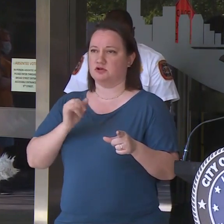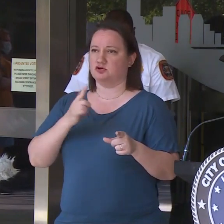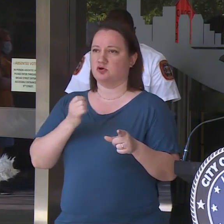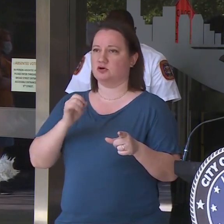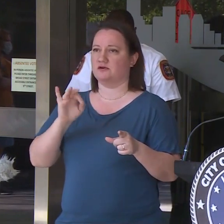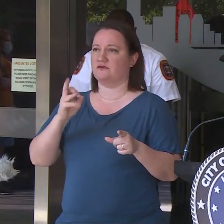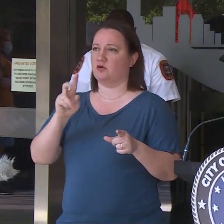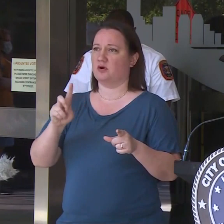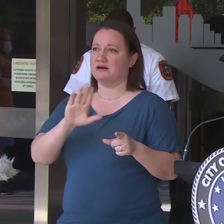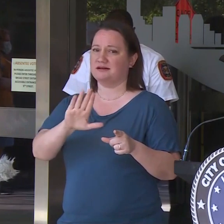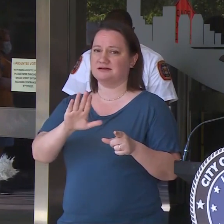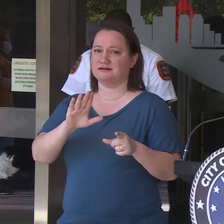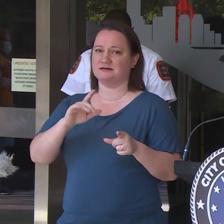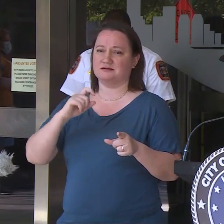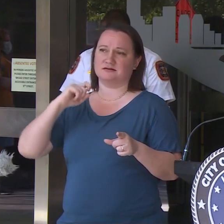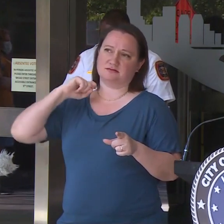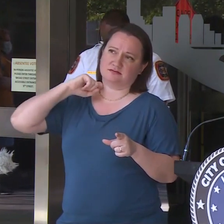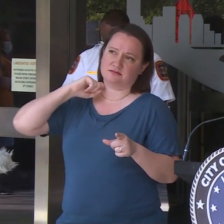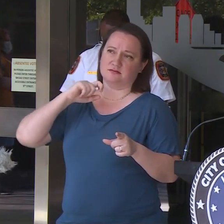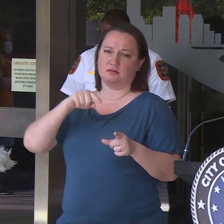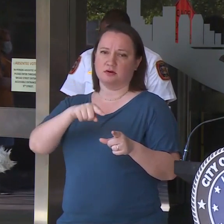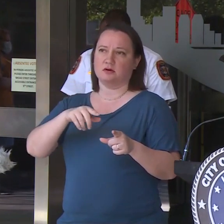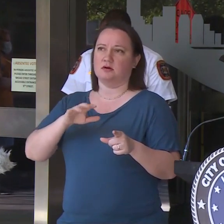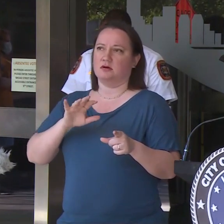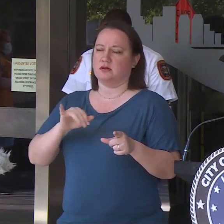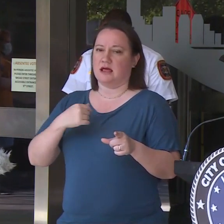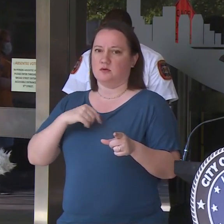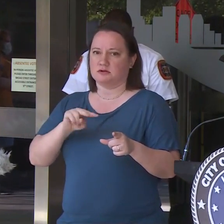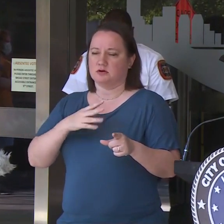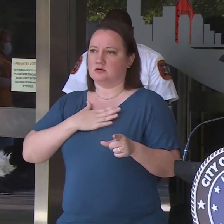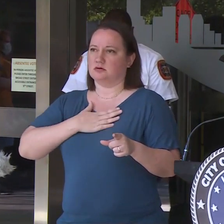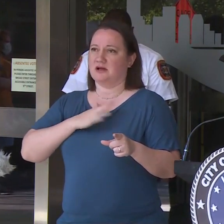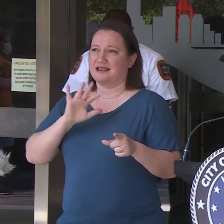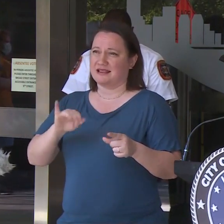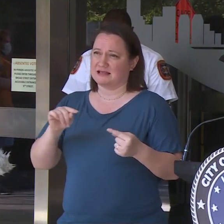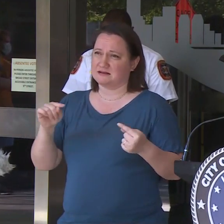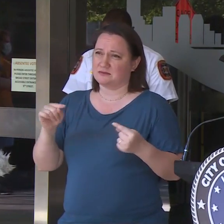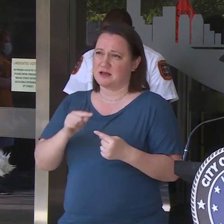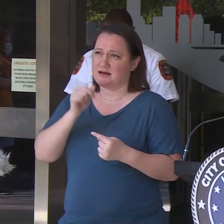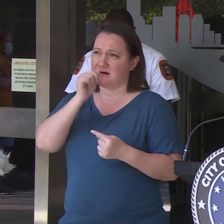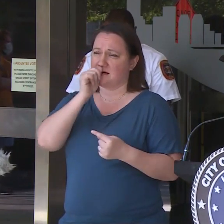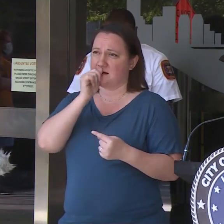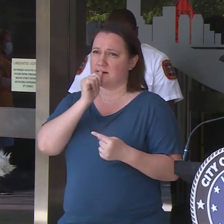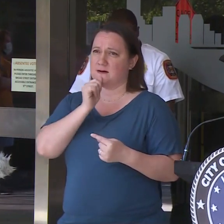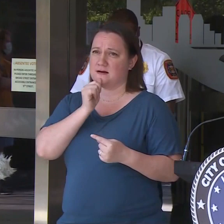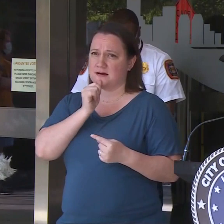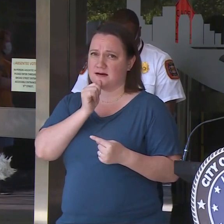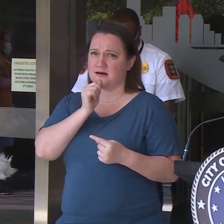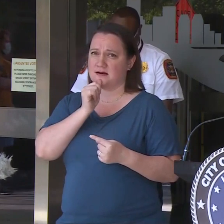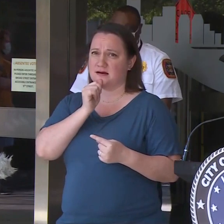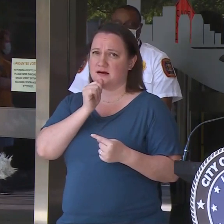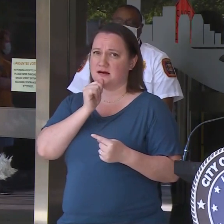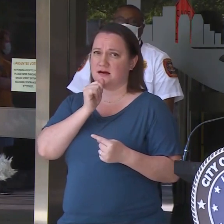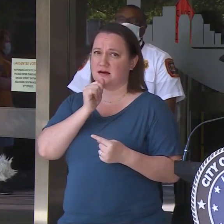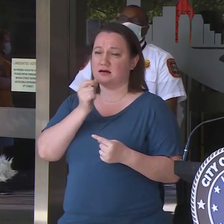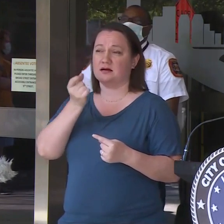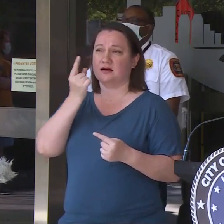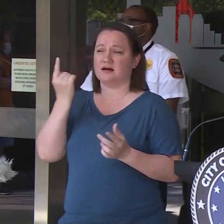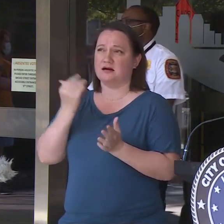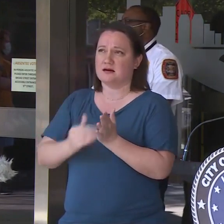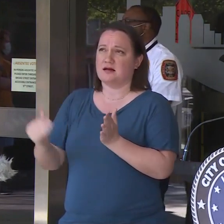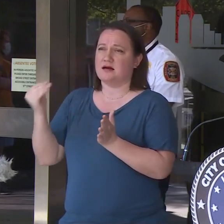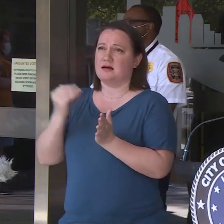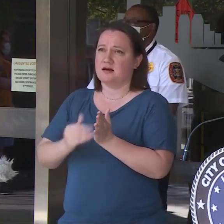That's the pain. That's the suffering right there. And then time and time and time